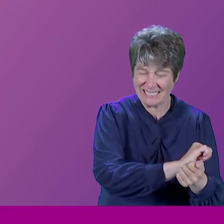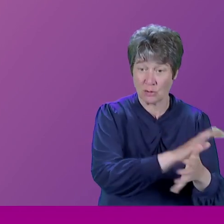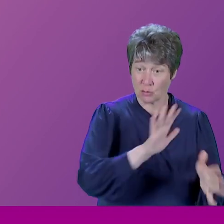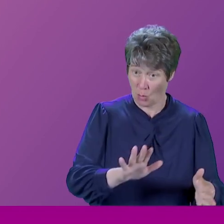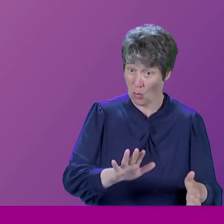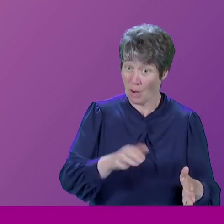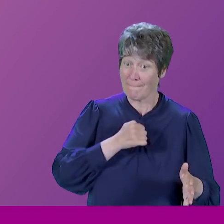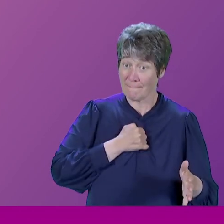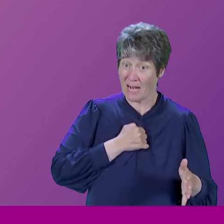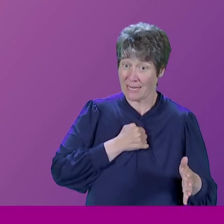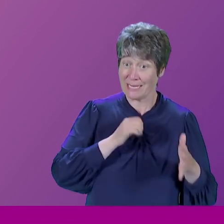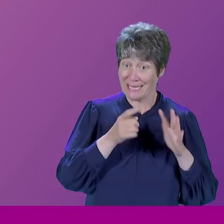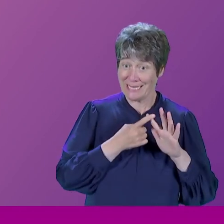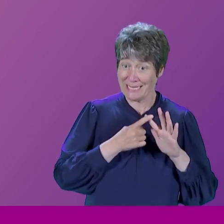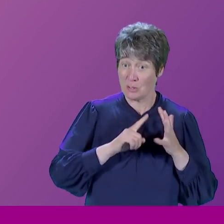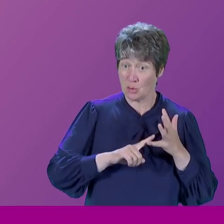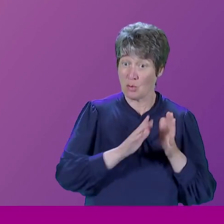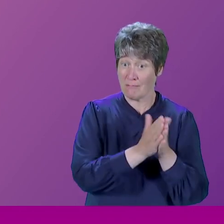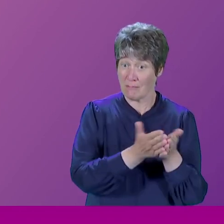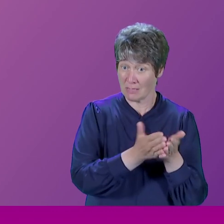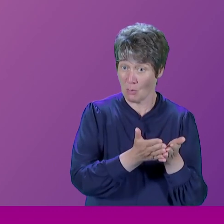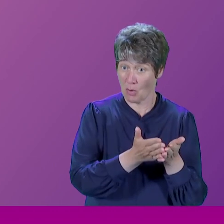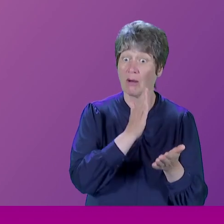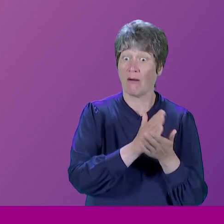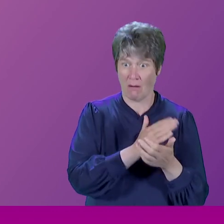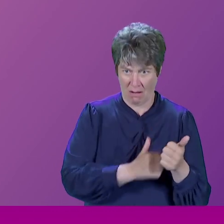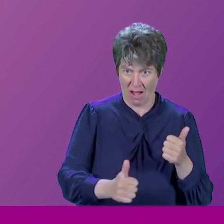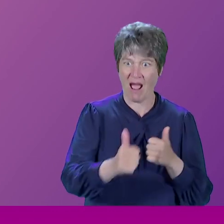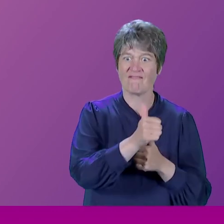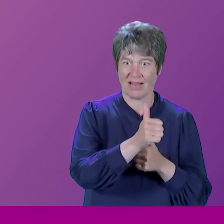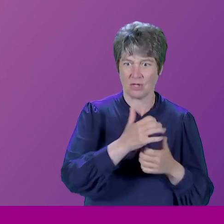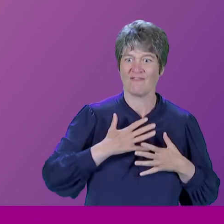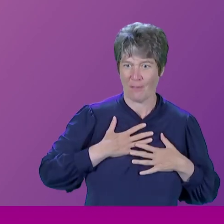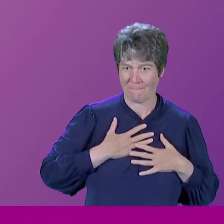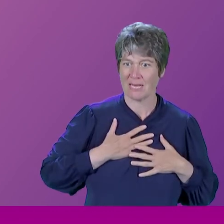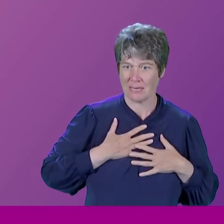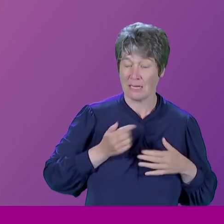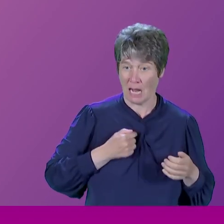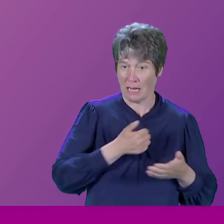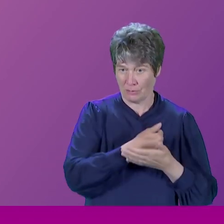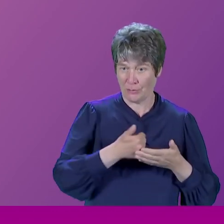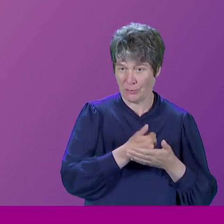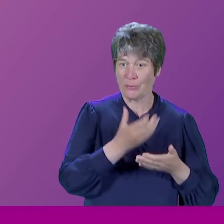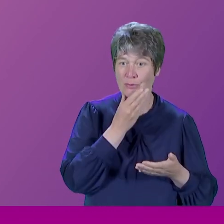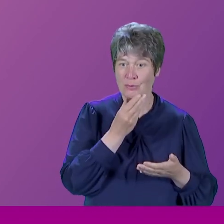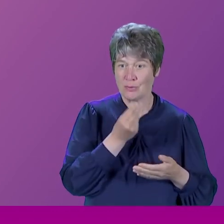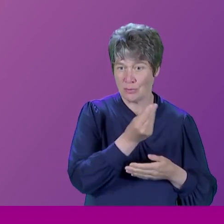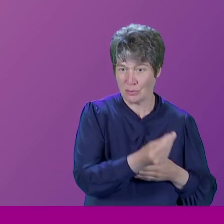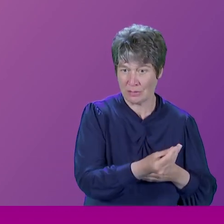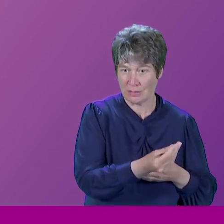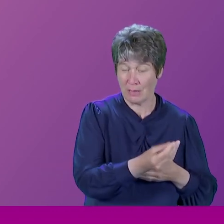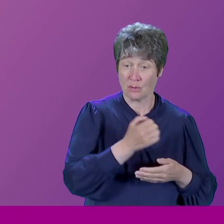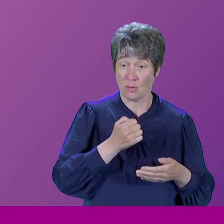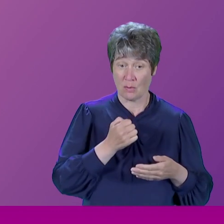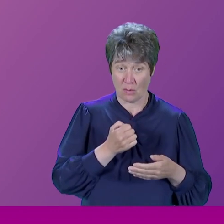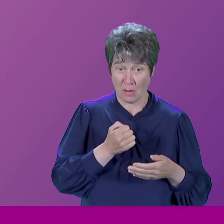European Union passport is an advantage to me. And I use it whenever I travel to the European Union. So my British passport has no European stamps in